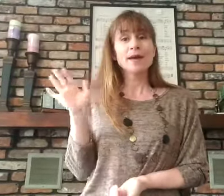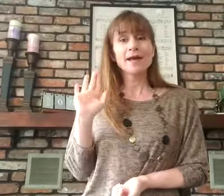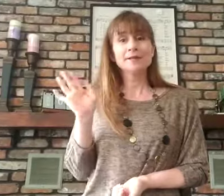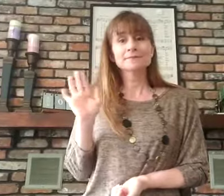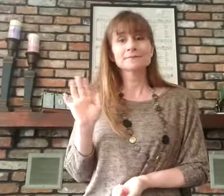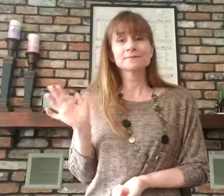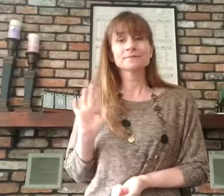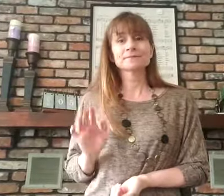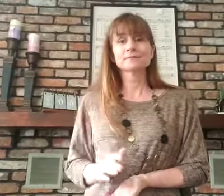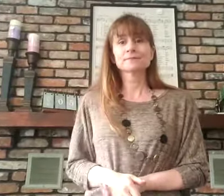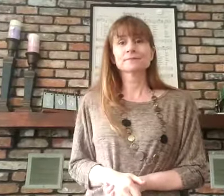-bye!